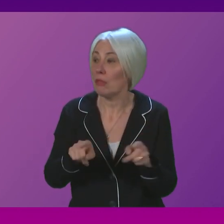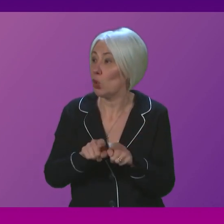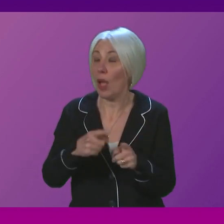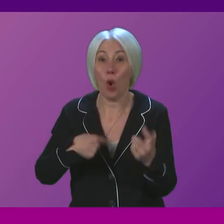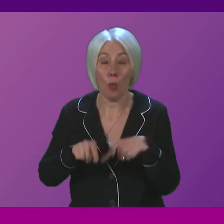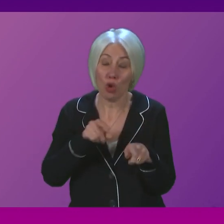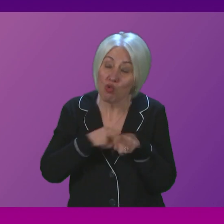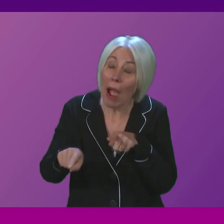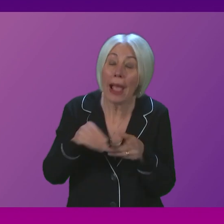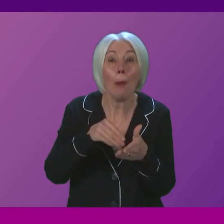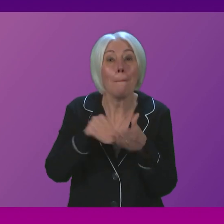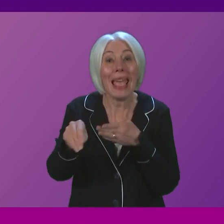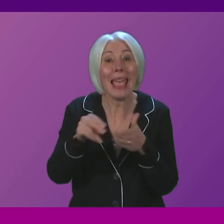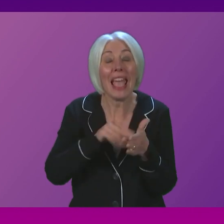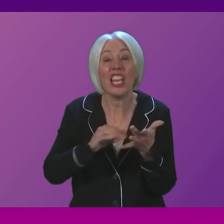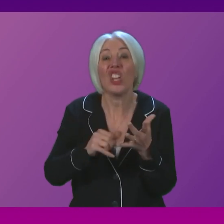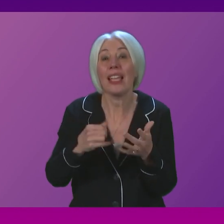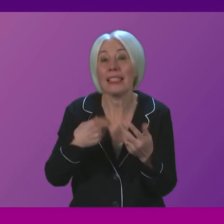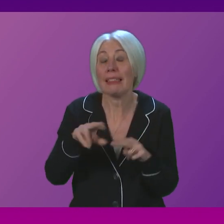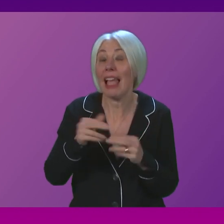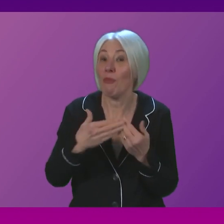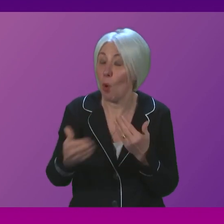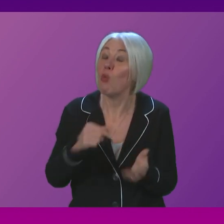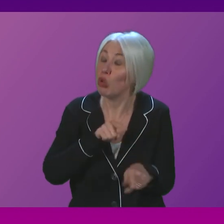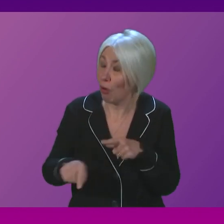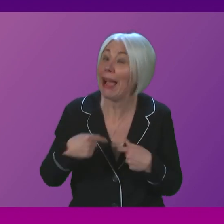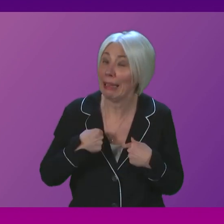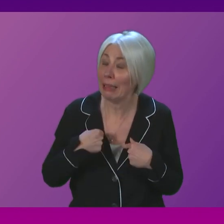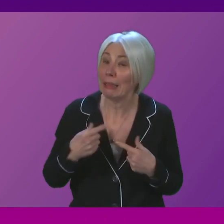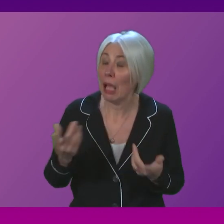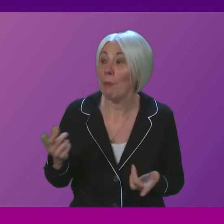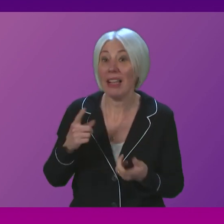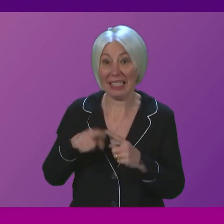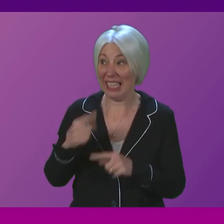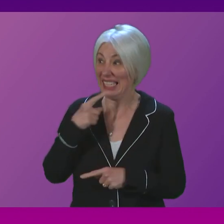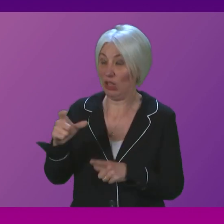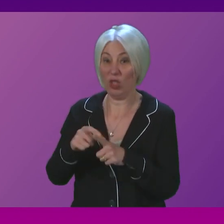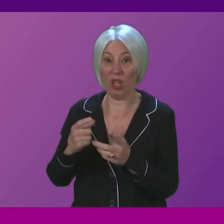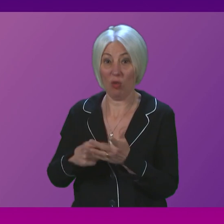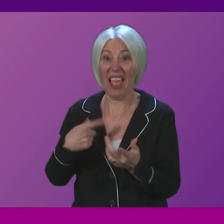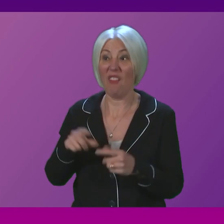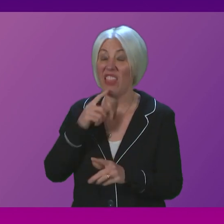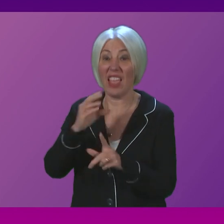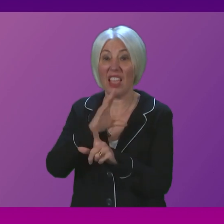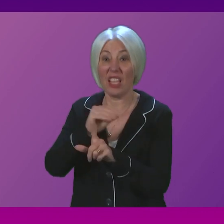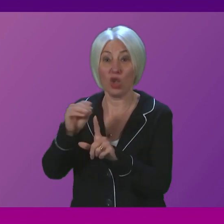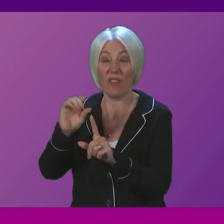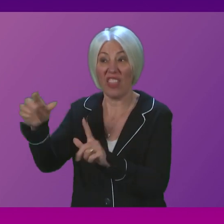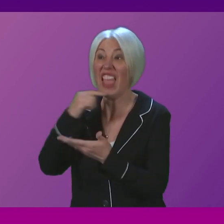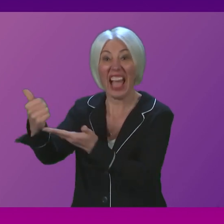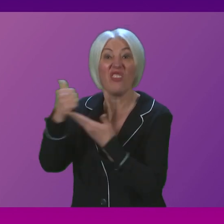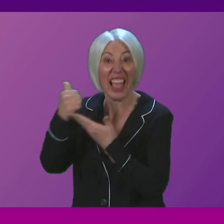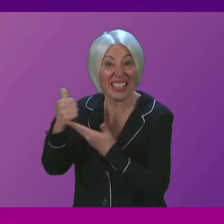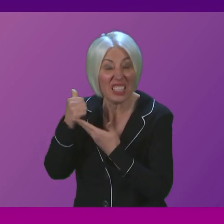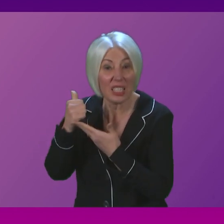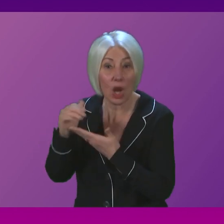NHS staff more and the reality is, as I said to Douglas Ross, had we taken the advice of the Scottish Conservatives, there would be even less